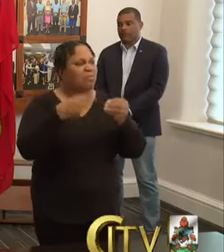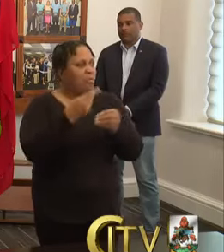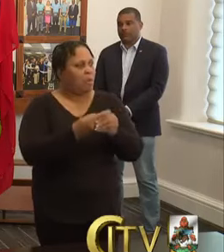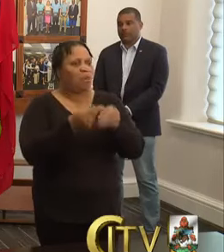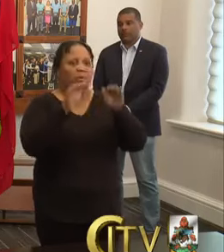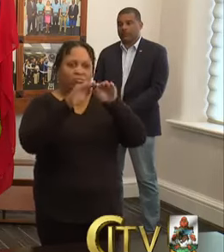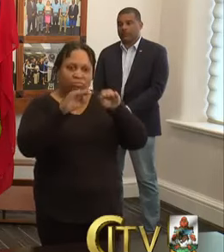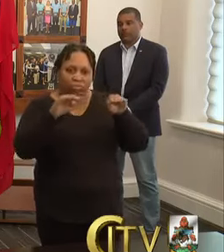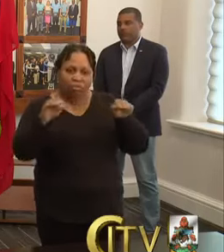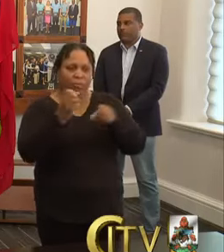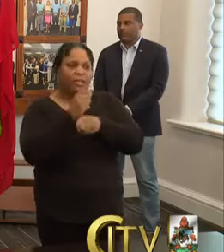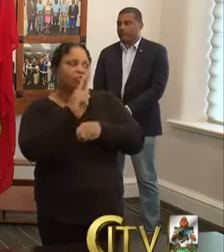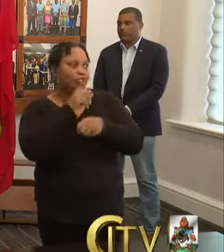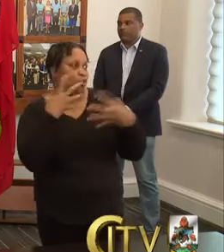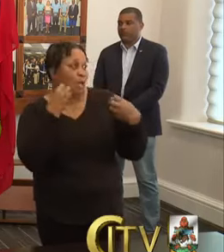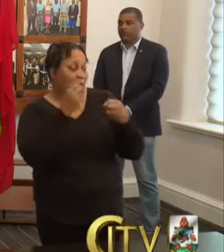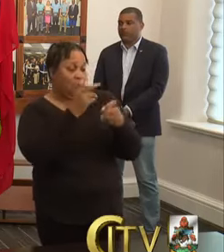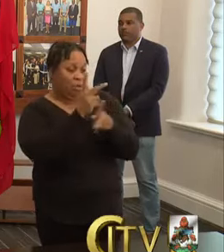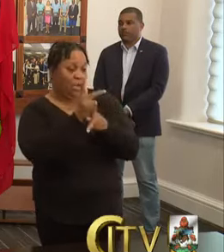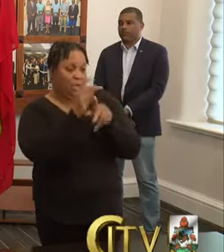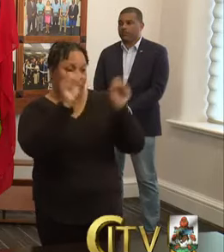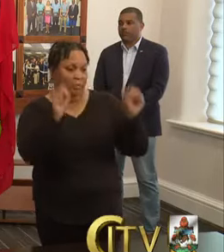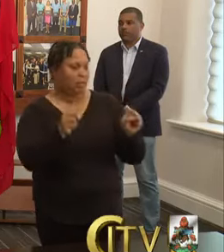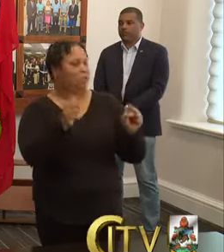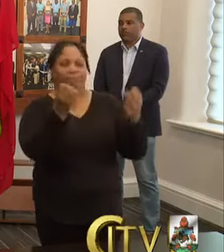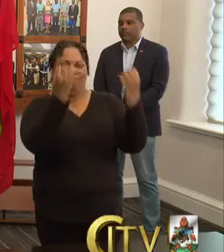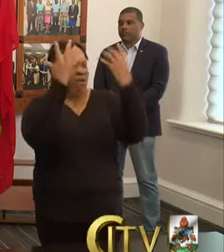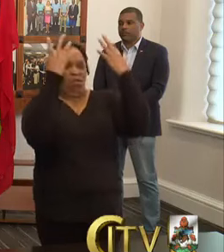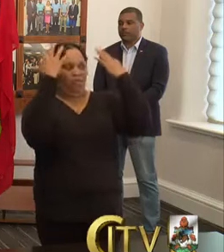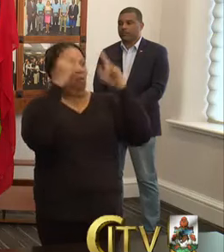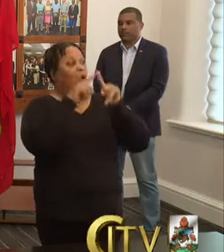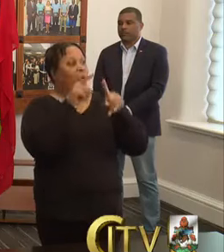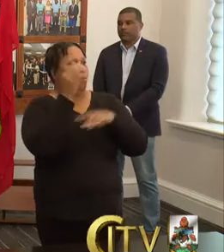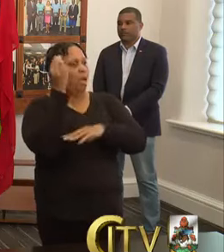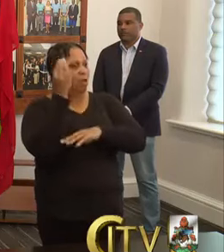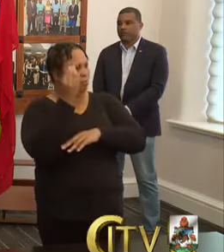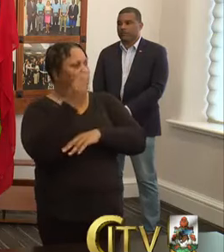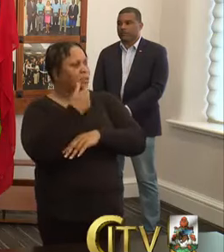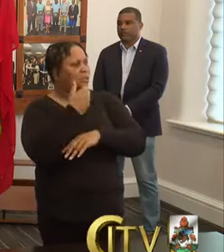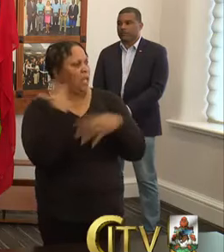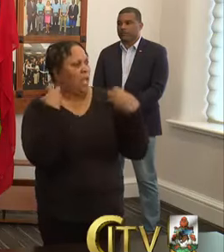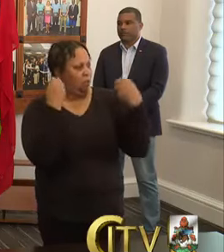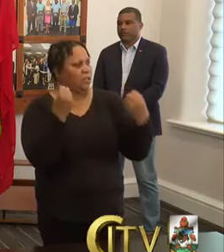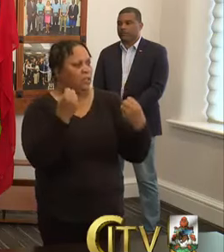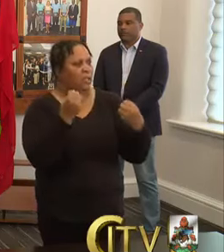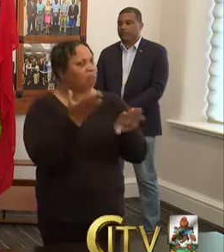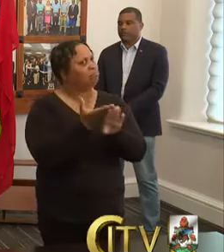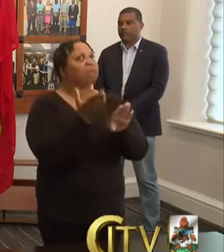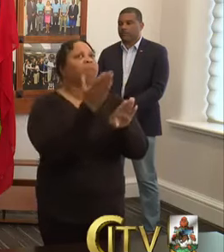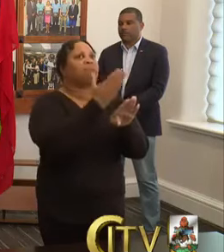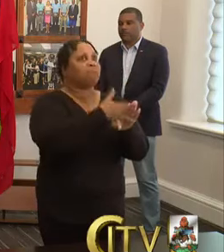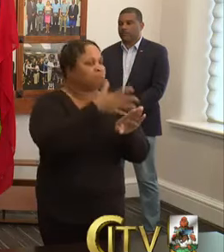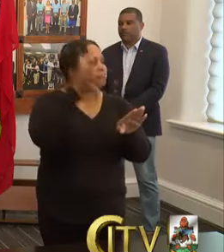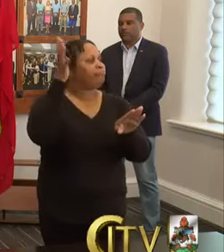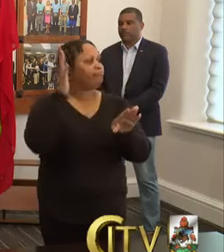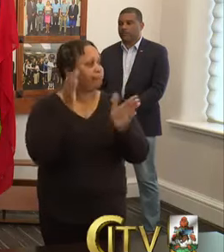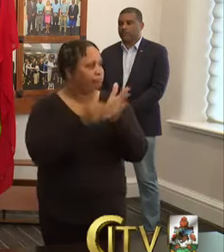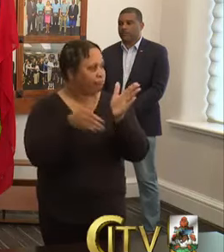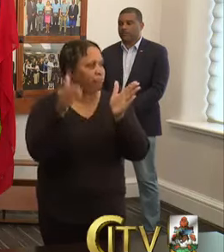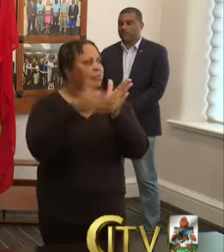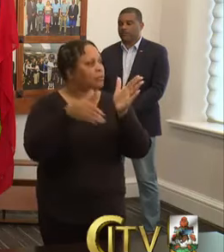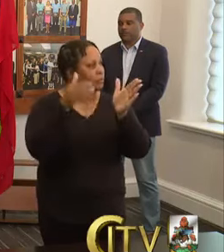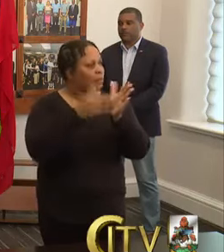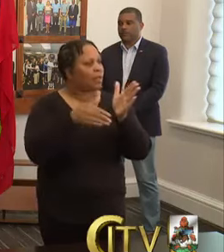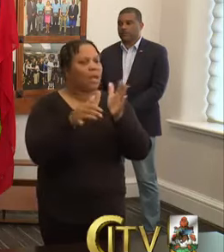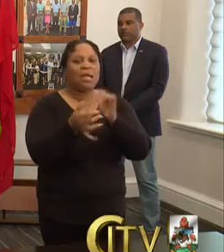all about making sure their health care system is not overwhelmed. But as the Minister of Health has said on numerous occasions, this is a, uh,